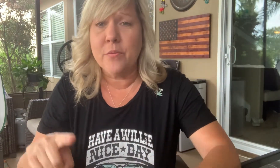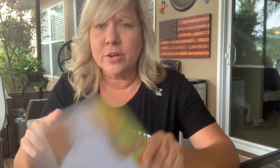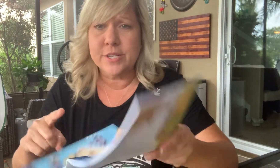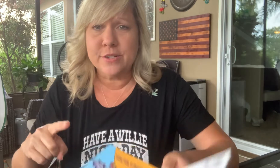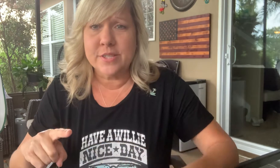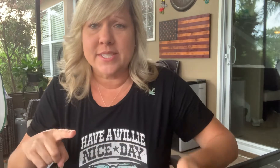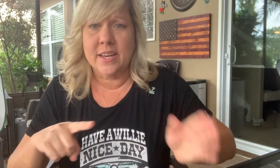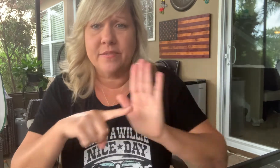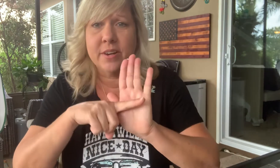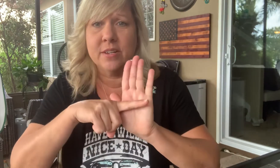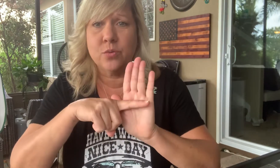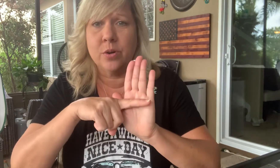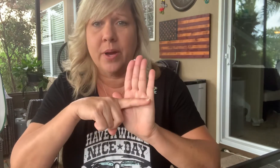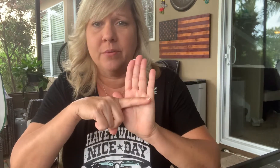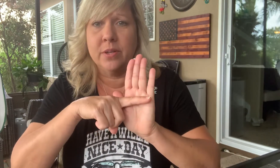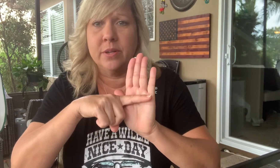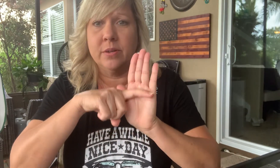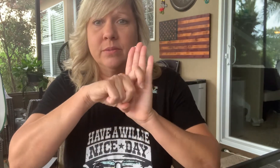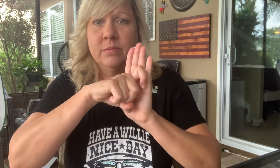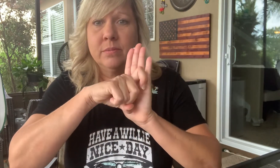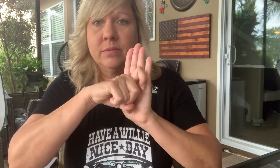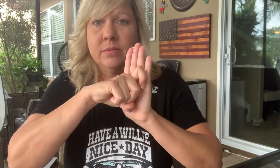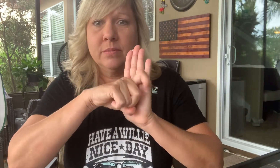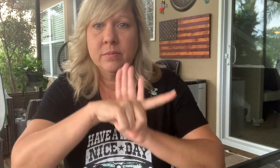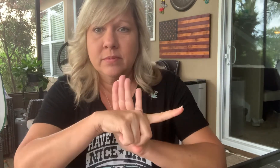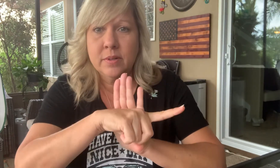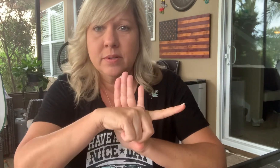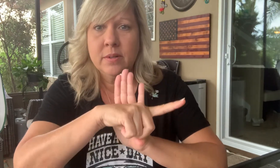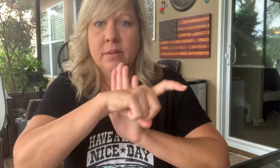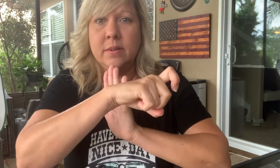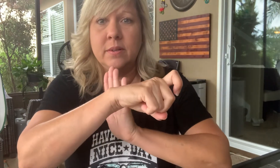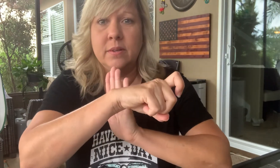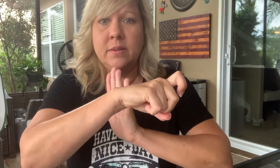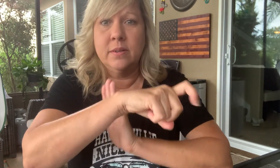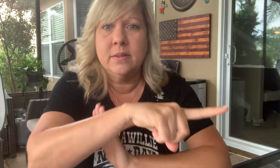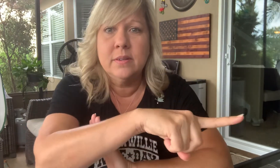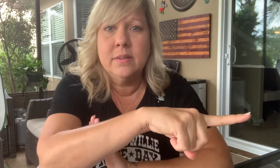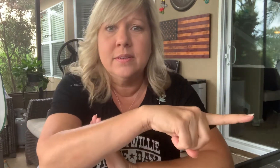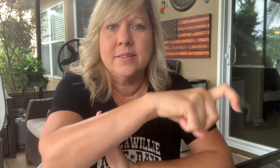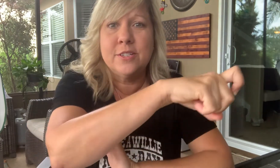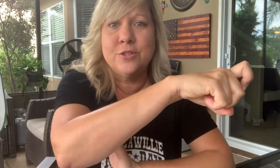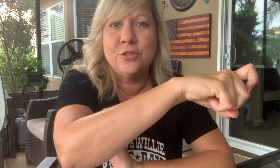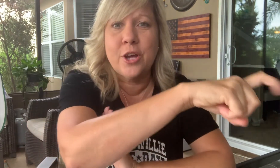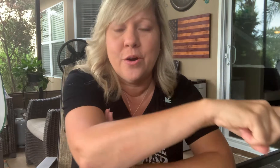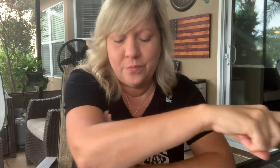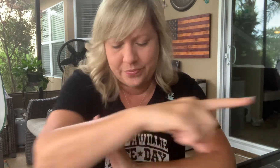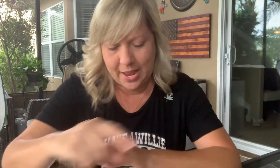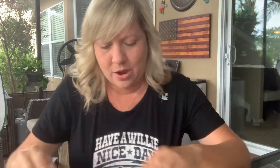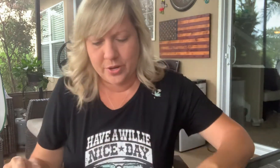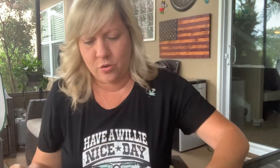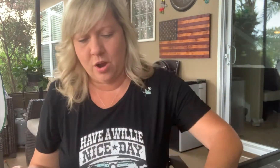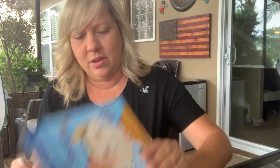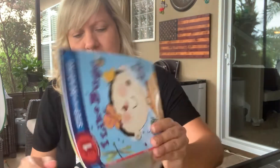were going to do the sign for inchworm, I would do to show how it crawls.